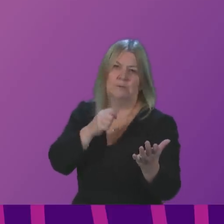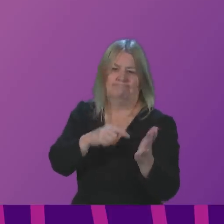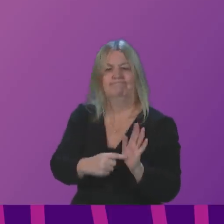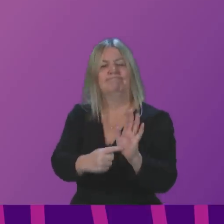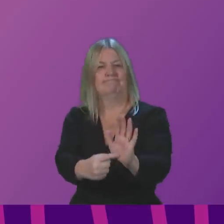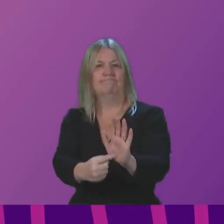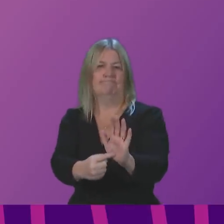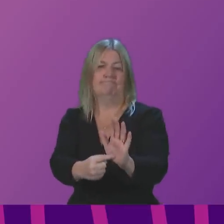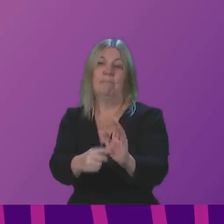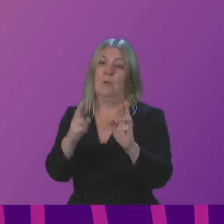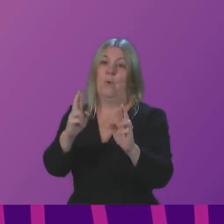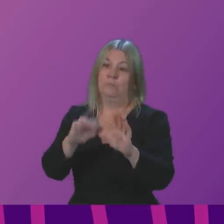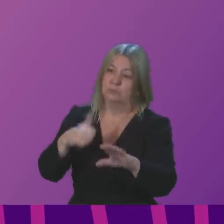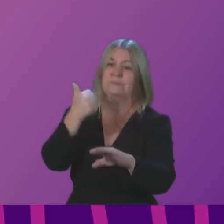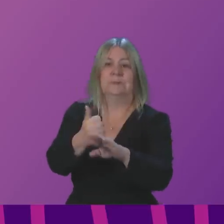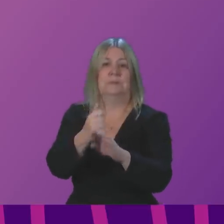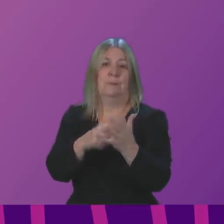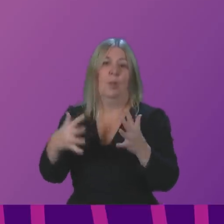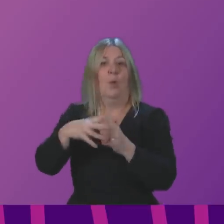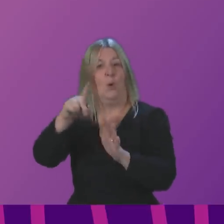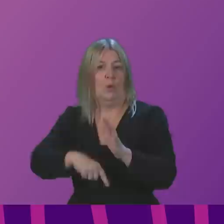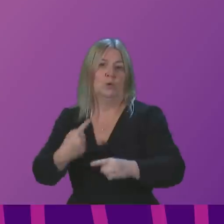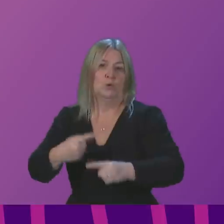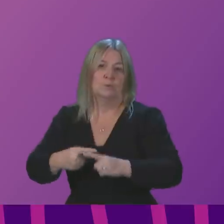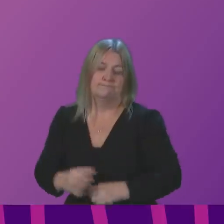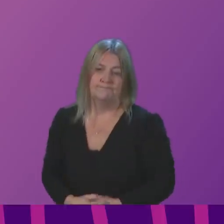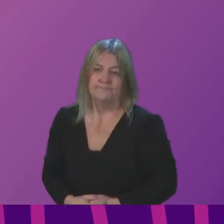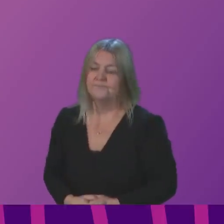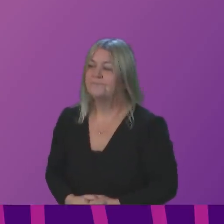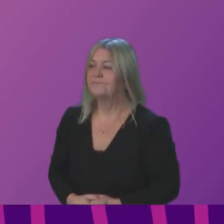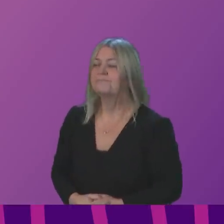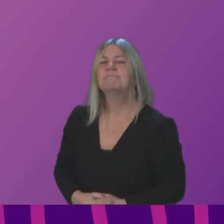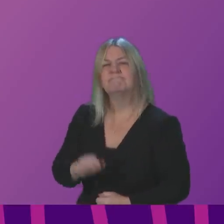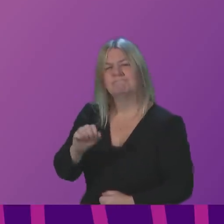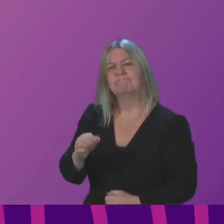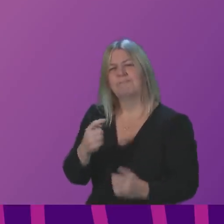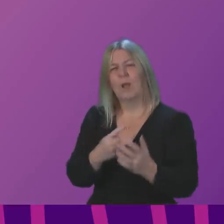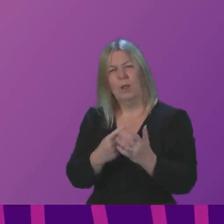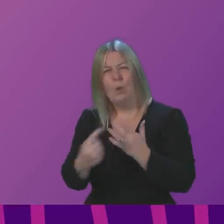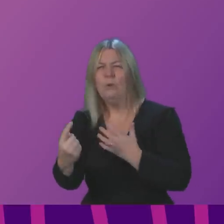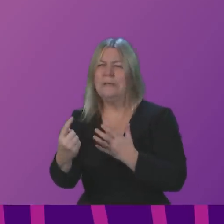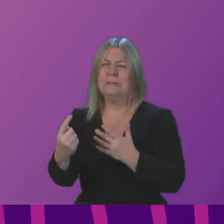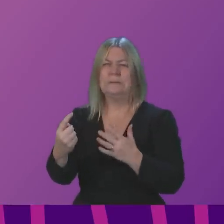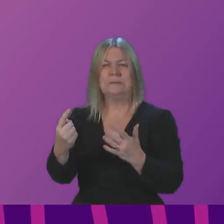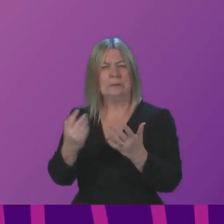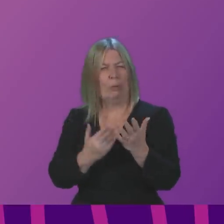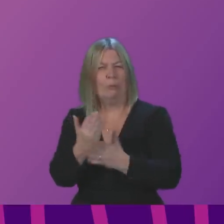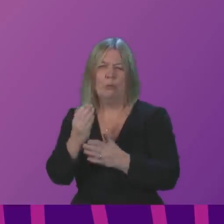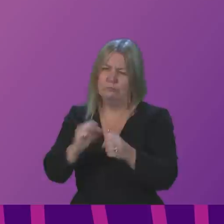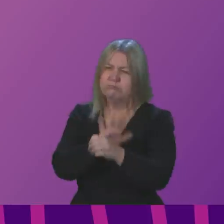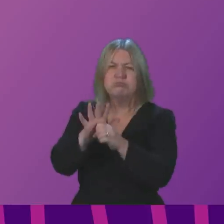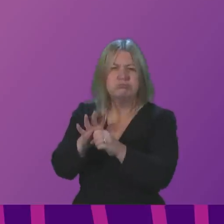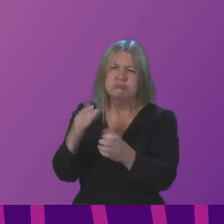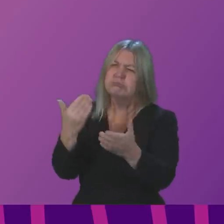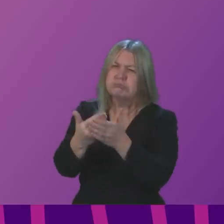soon as possible. Loneliness and isolation has been a particular issue for many people over the course of the pandemic and, of course, in particular for